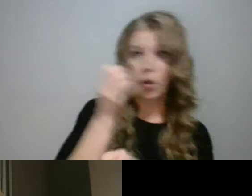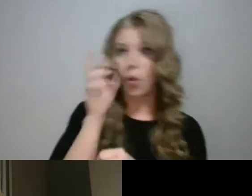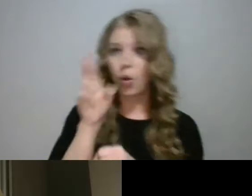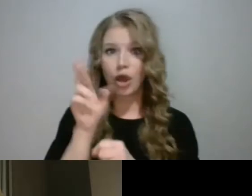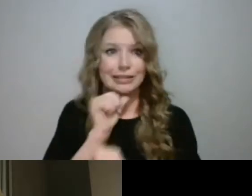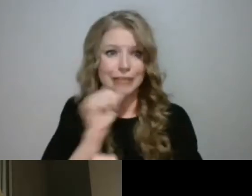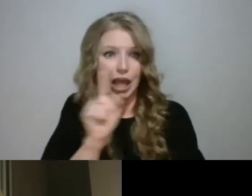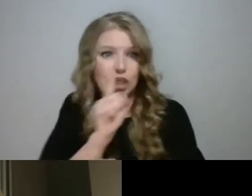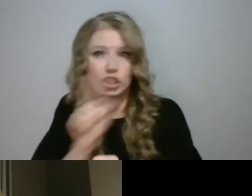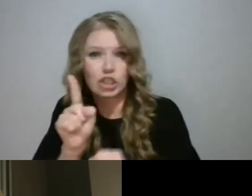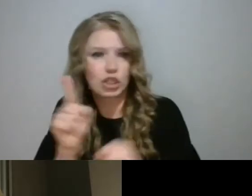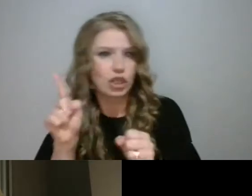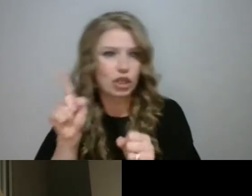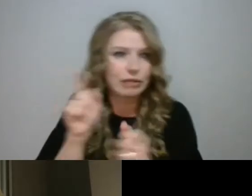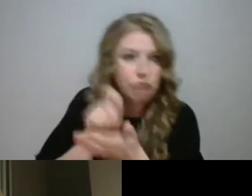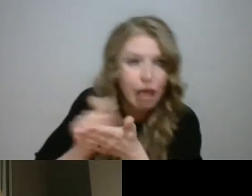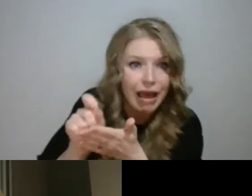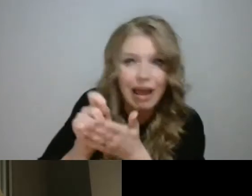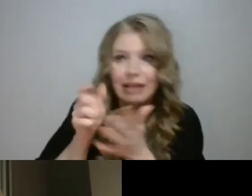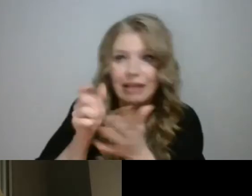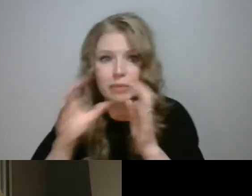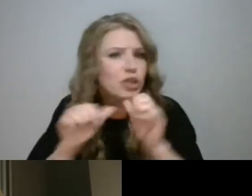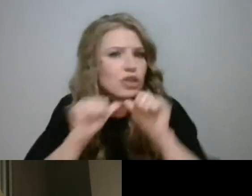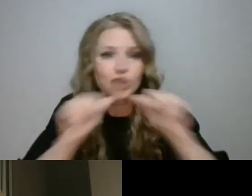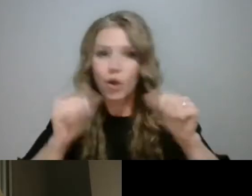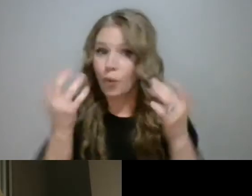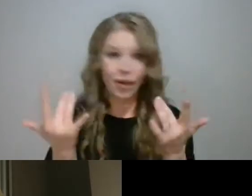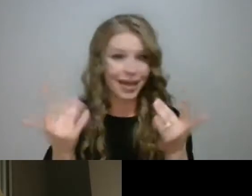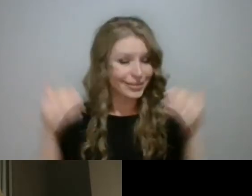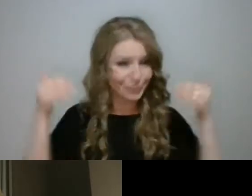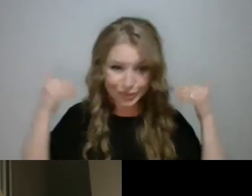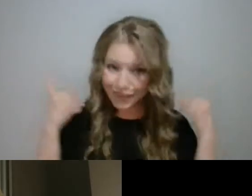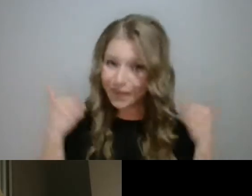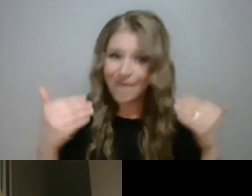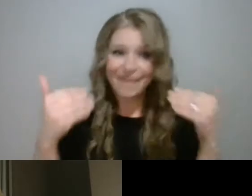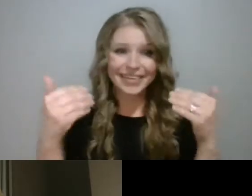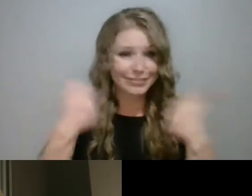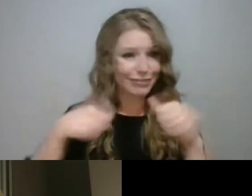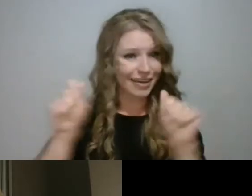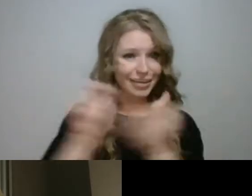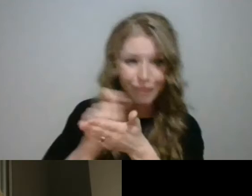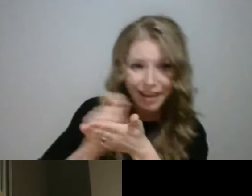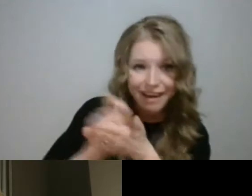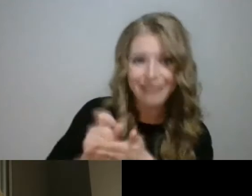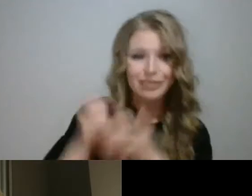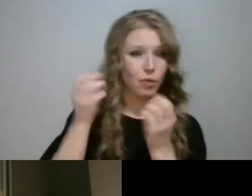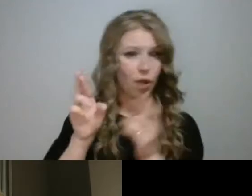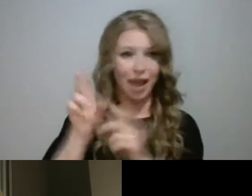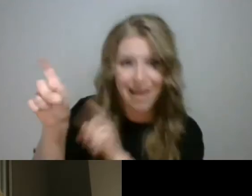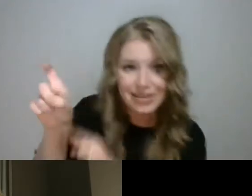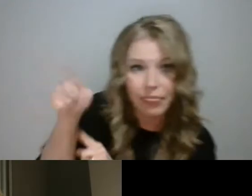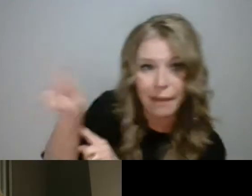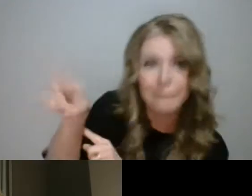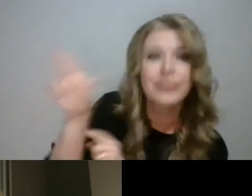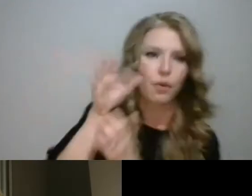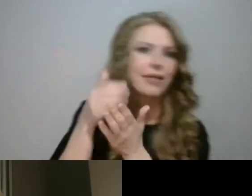until you know American Sign Language or, you know, you have a pen and paper. You don't have to wait. You just go